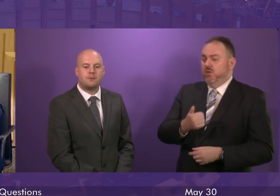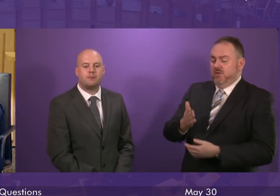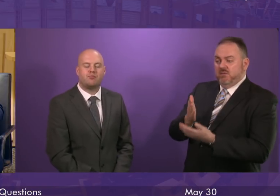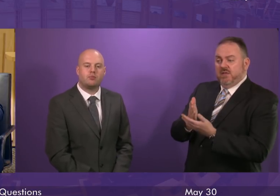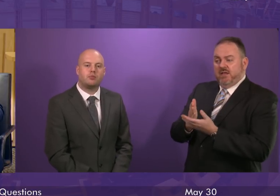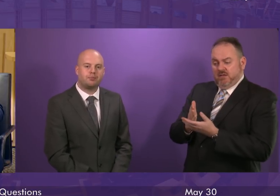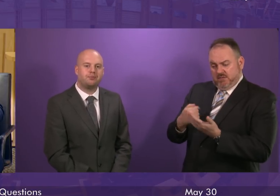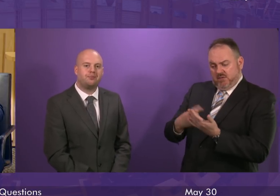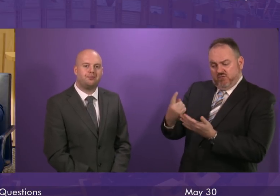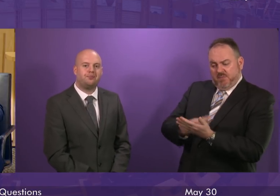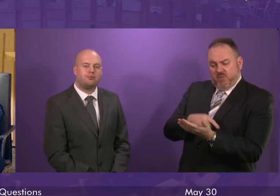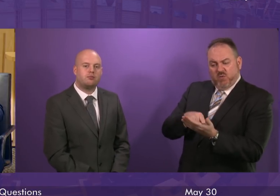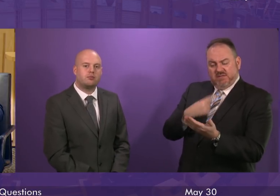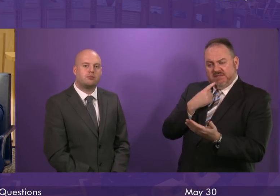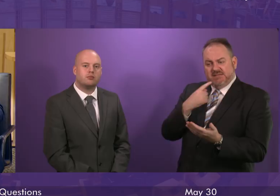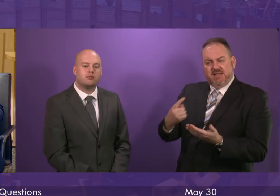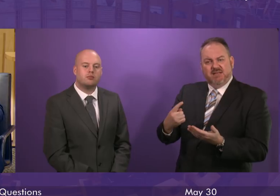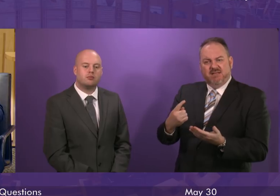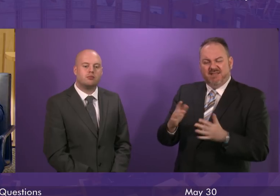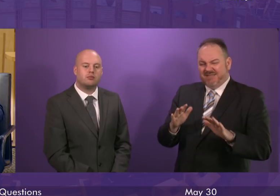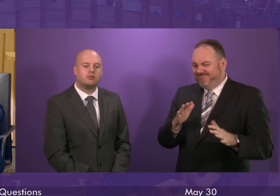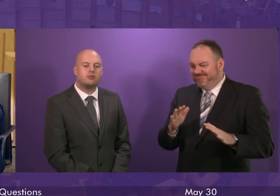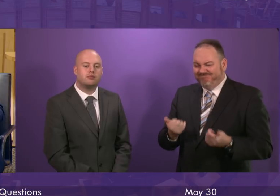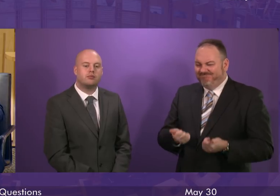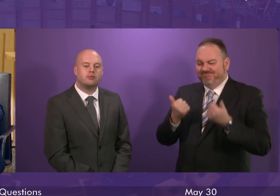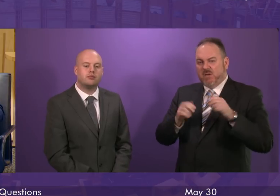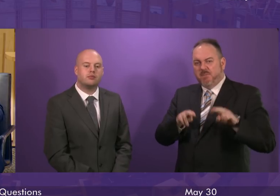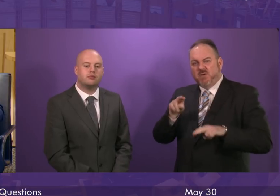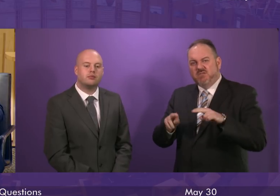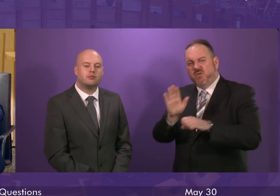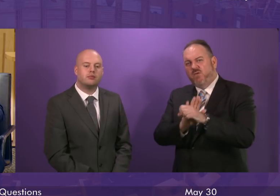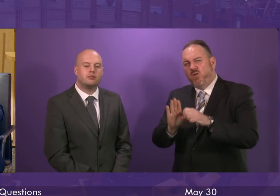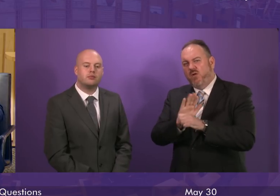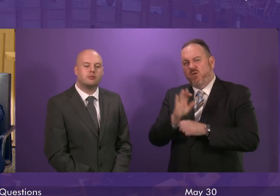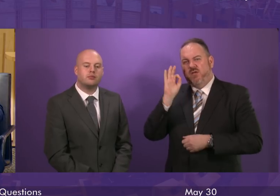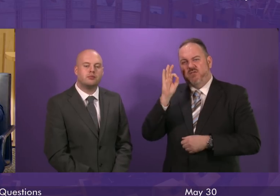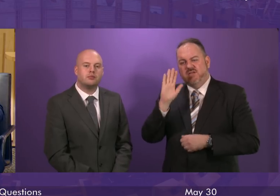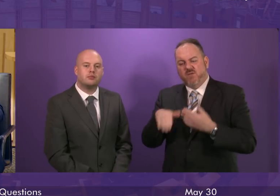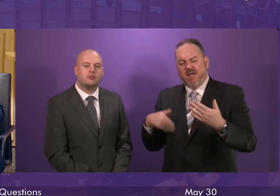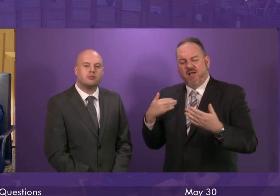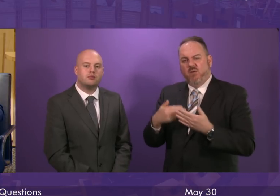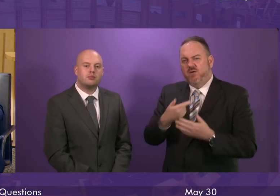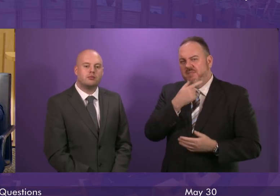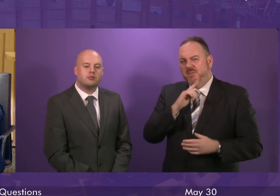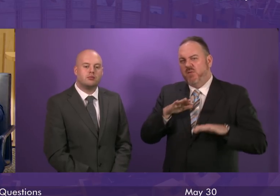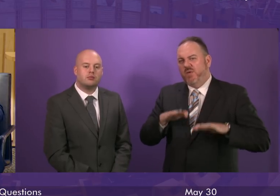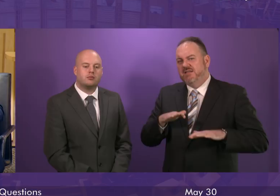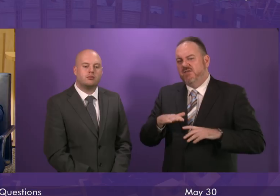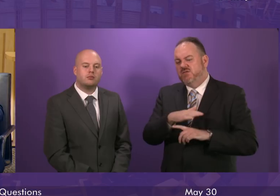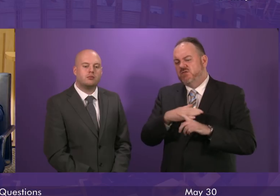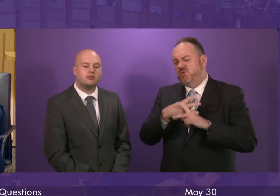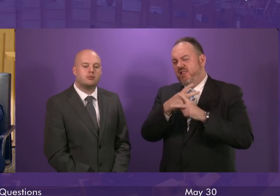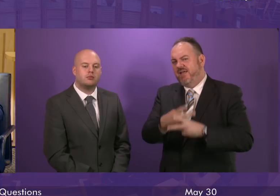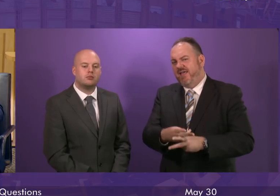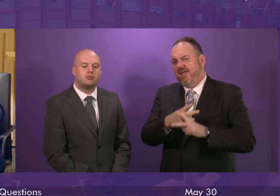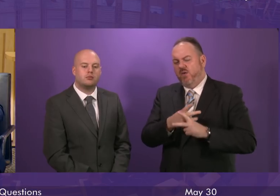suggested that there was limited or partially monitoring across local authorities of how long people were waiting for the social care or the